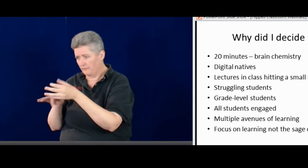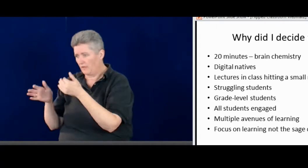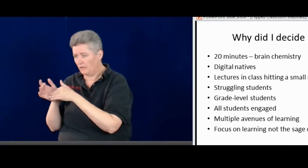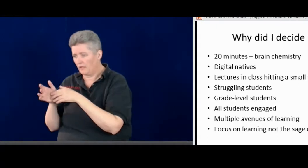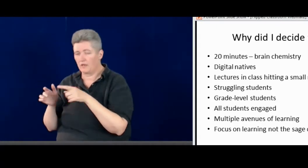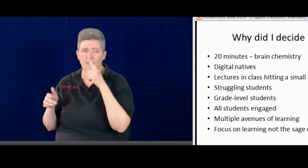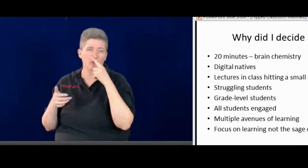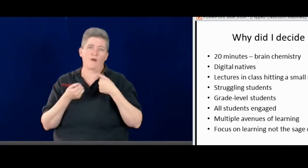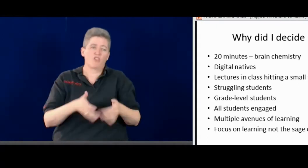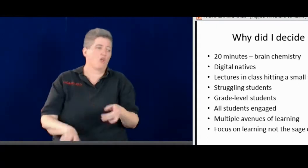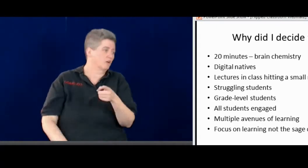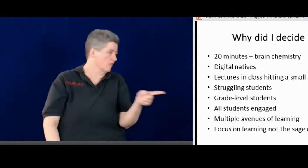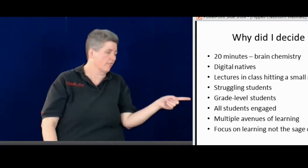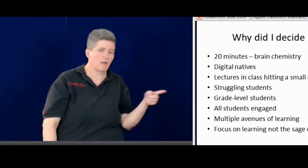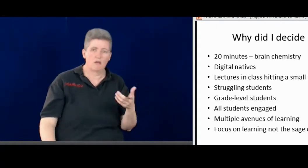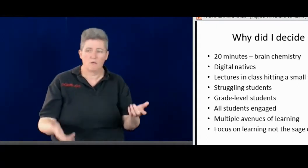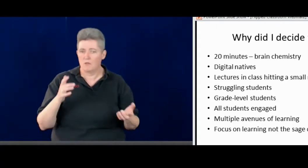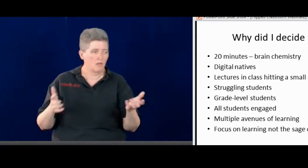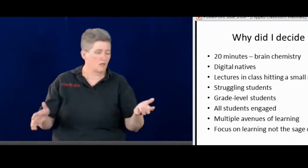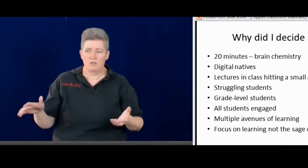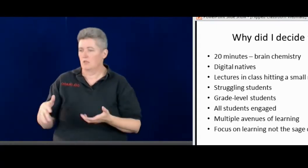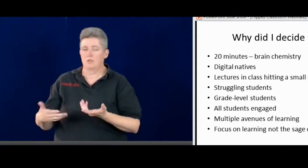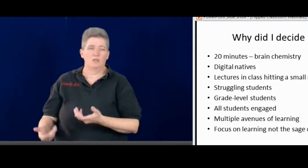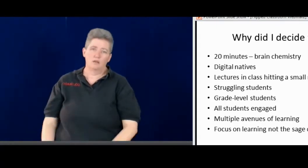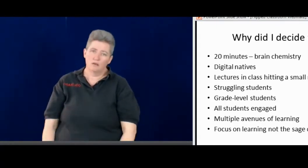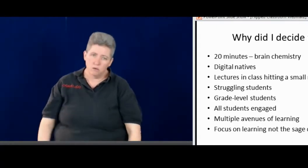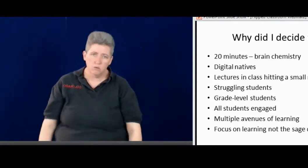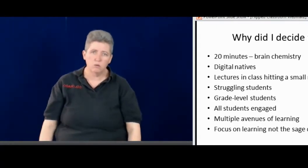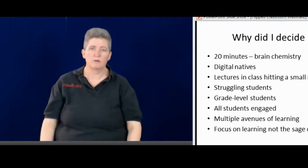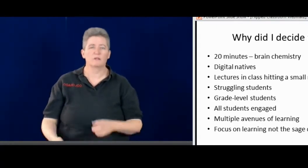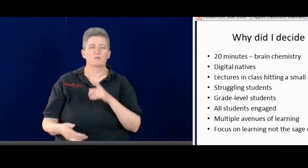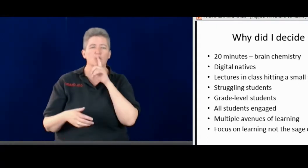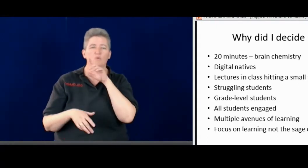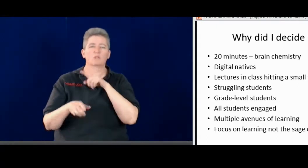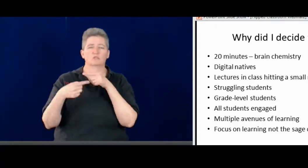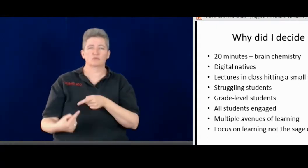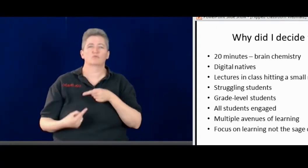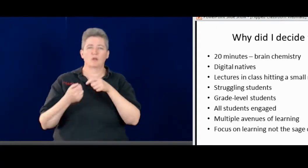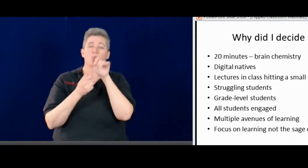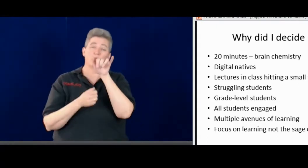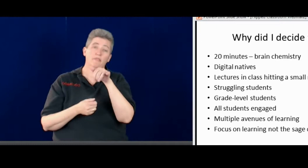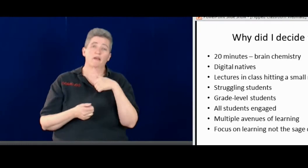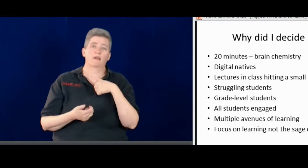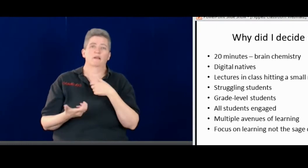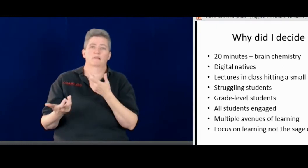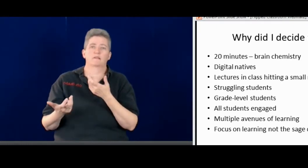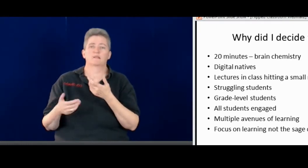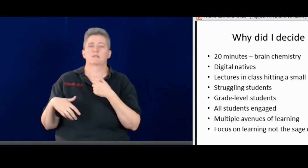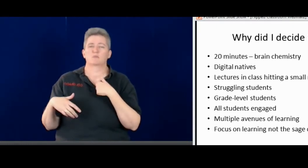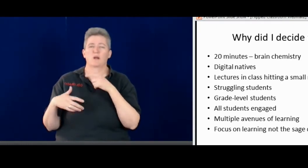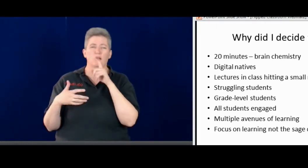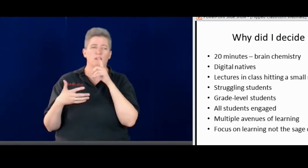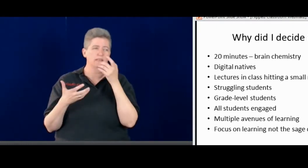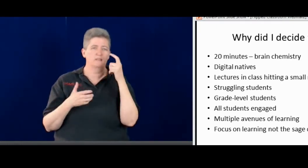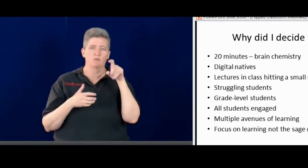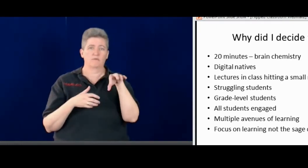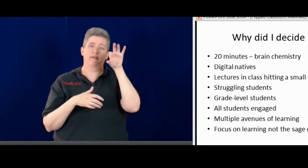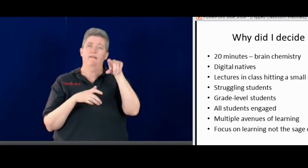everything. So then I'd have to stop and repeat again. And then I've lost the rest of the students. So that was a real struggle.